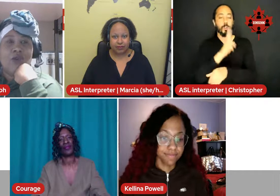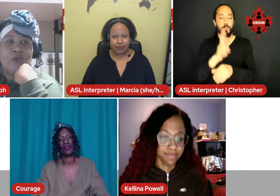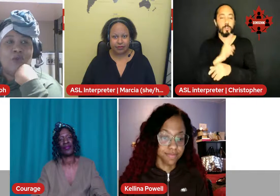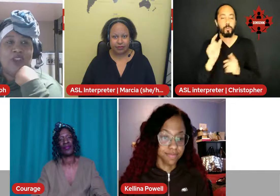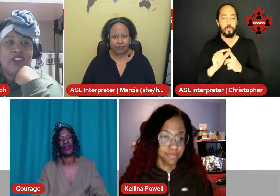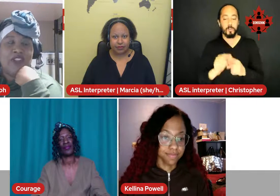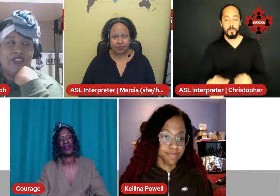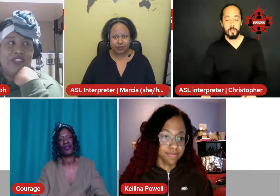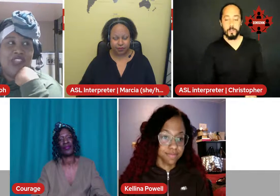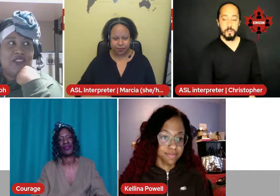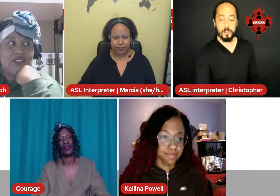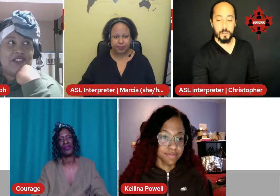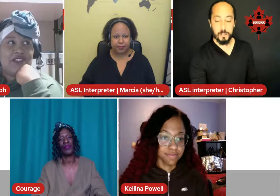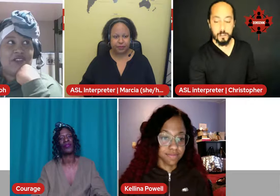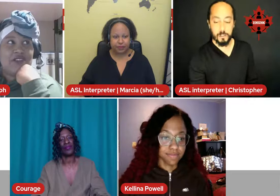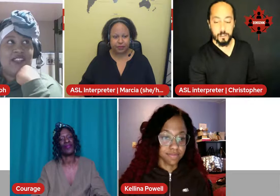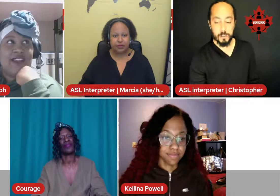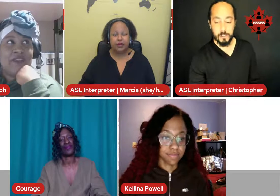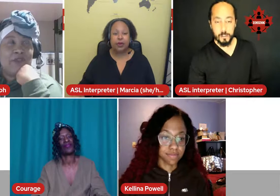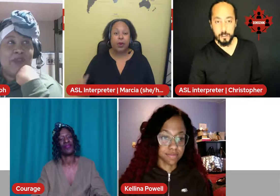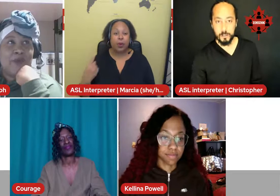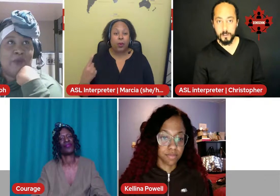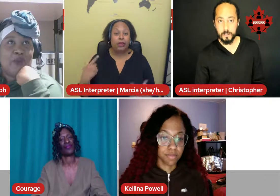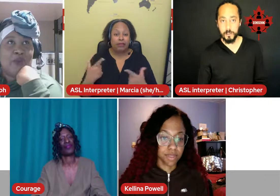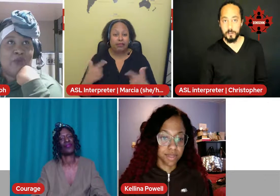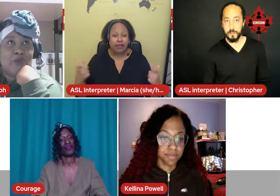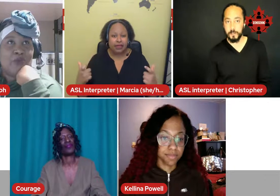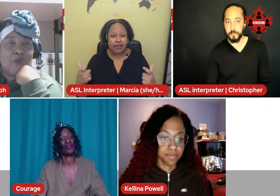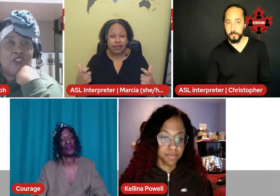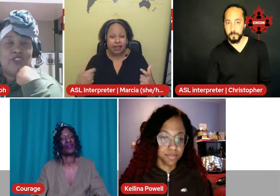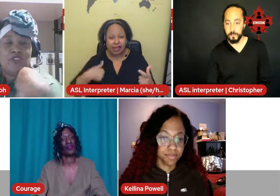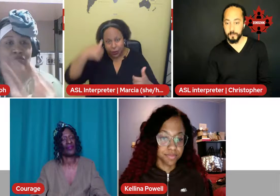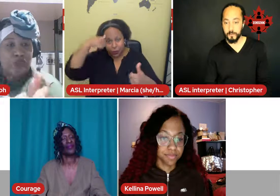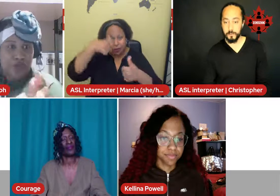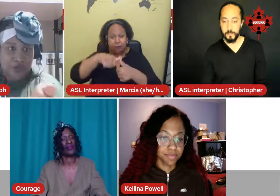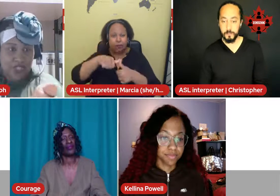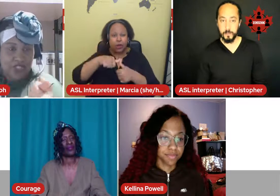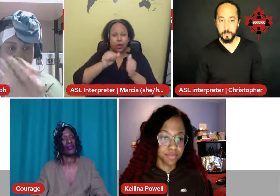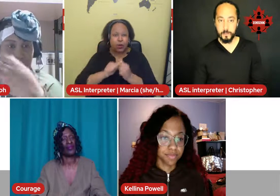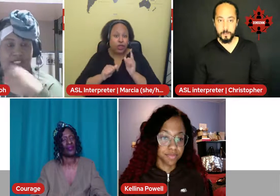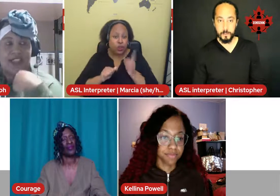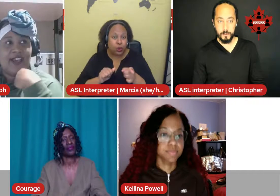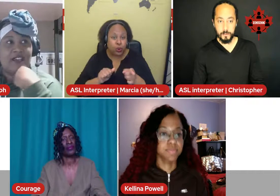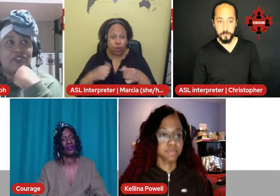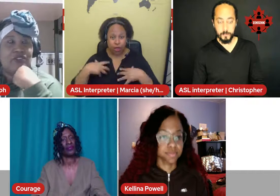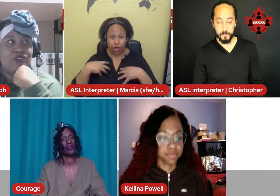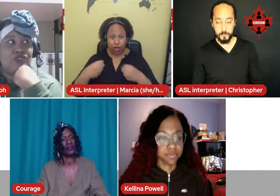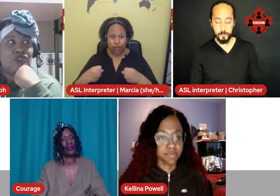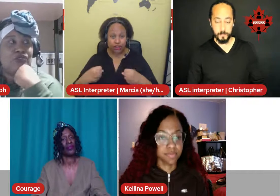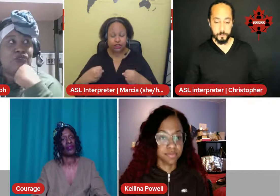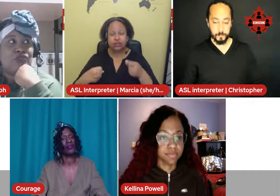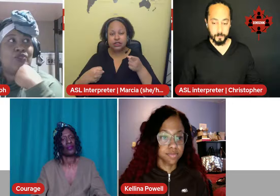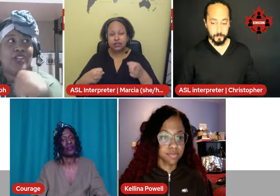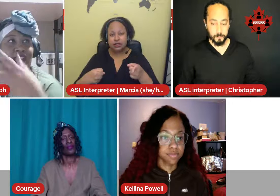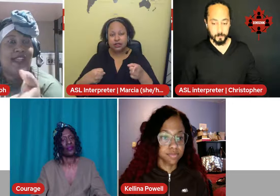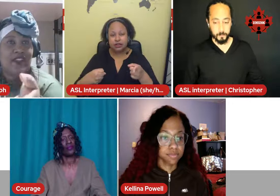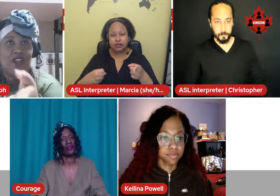One of the things that I remember with you, Courage, is that you and I had a